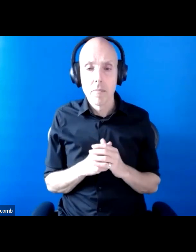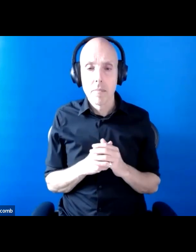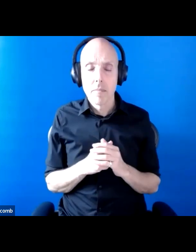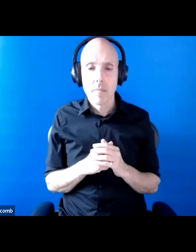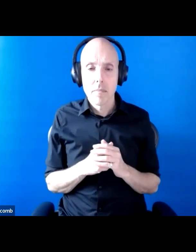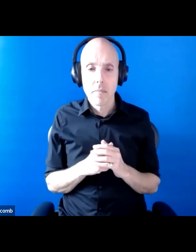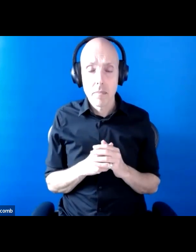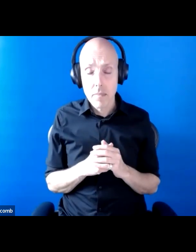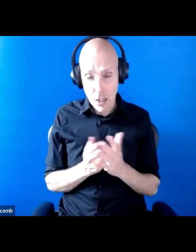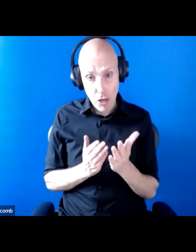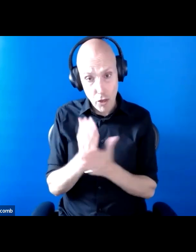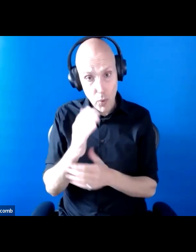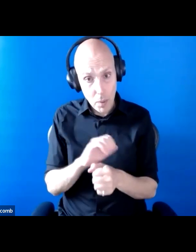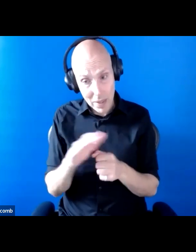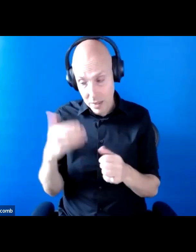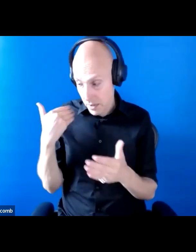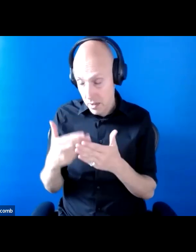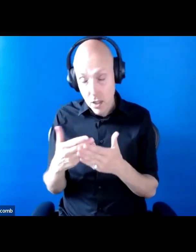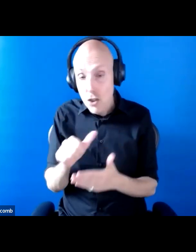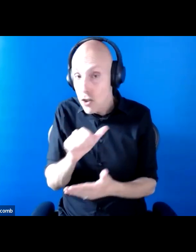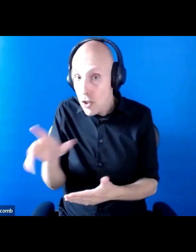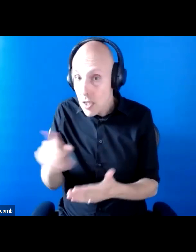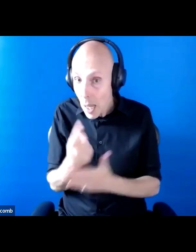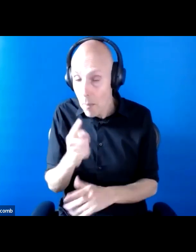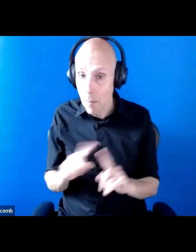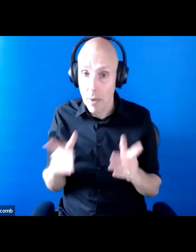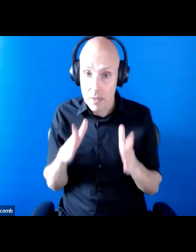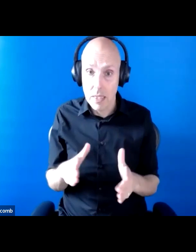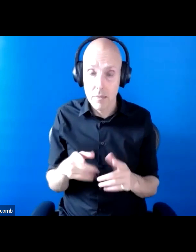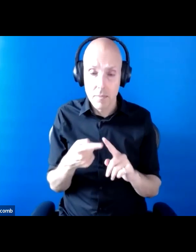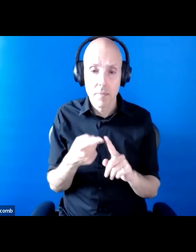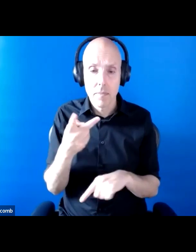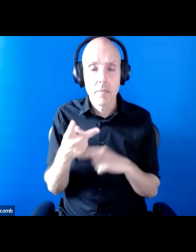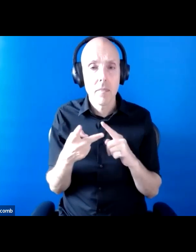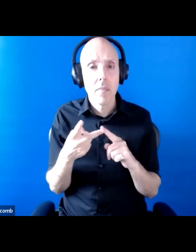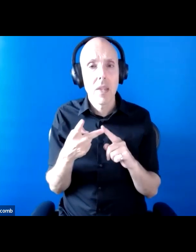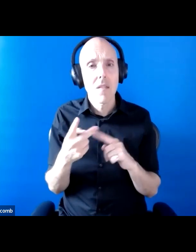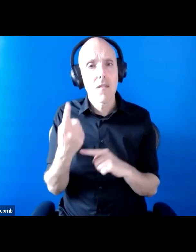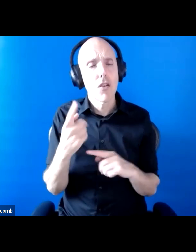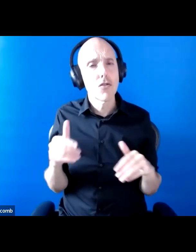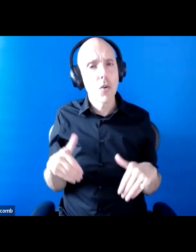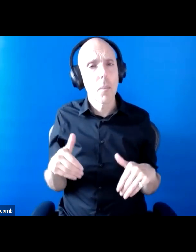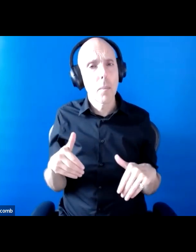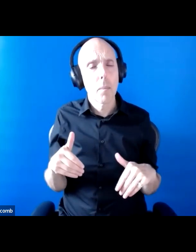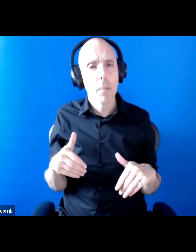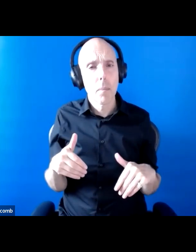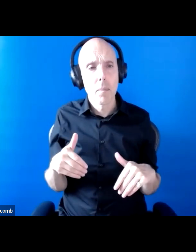shouldn't have happened but did. The first is around shopping. So the big